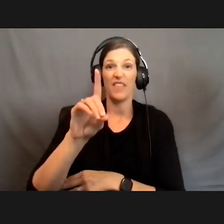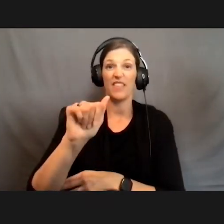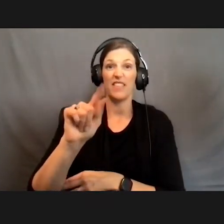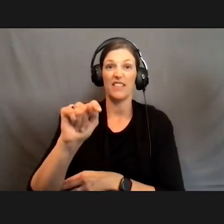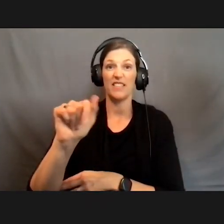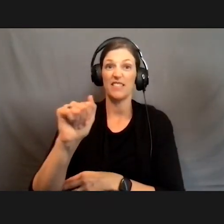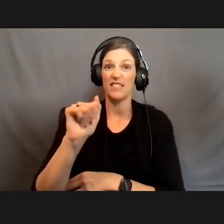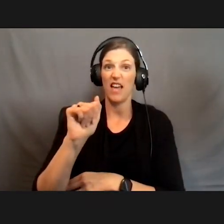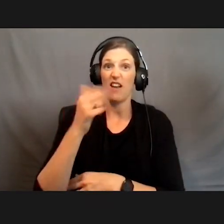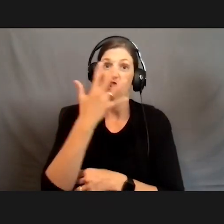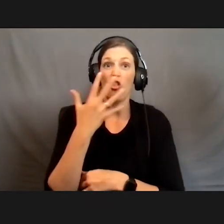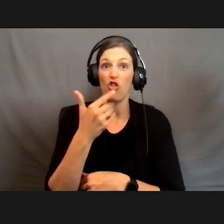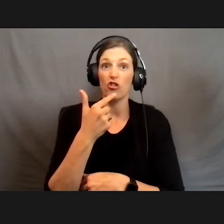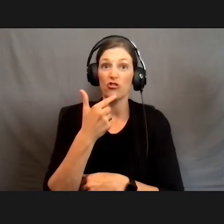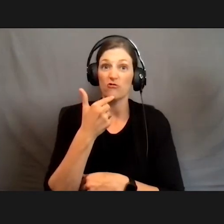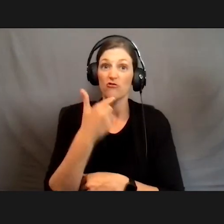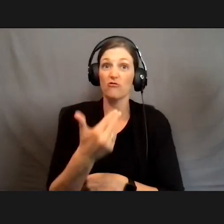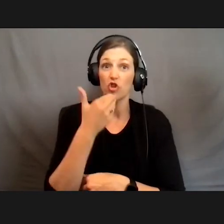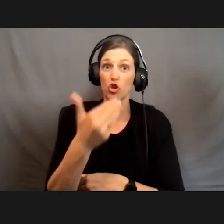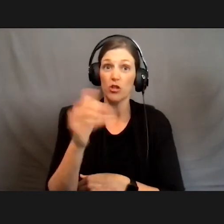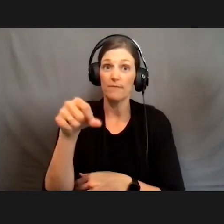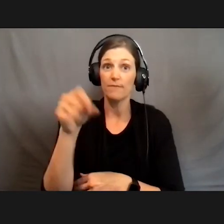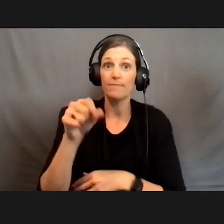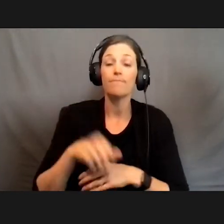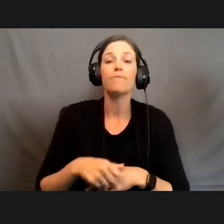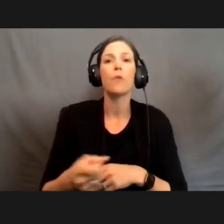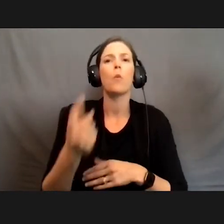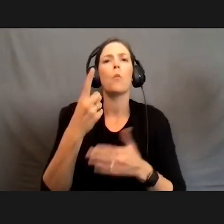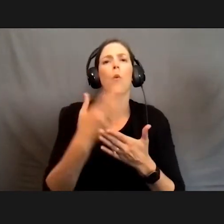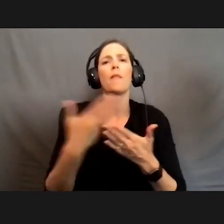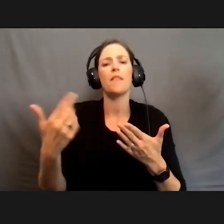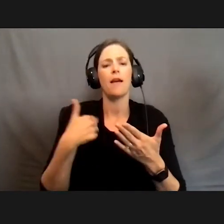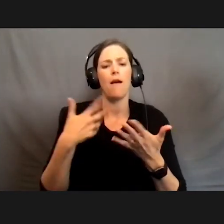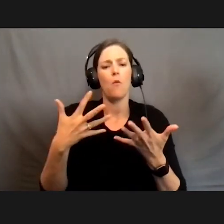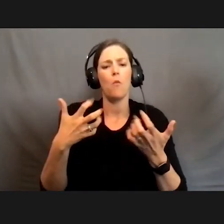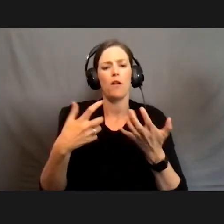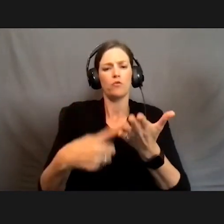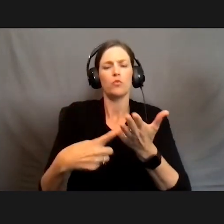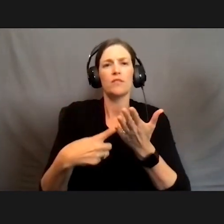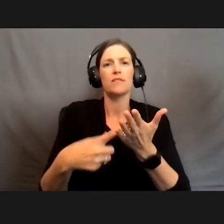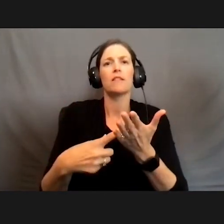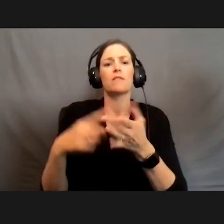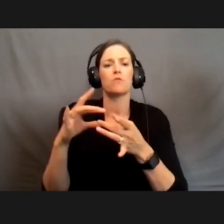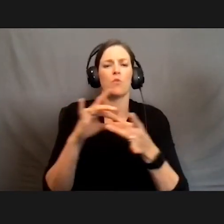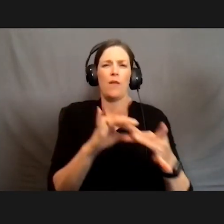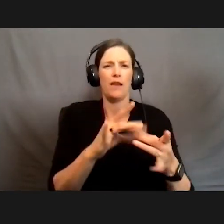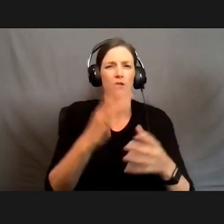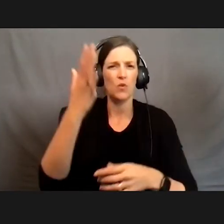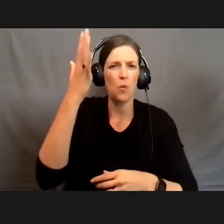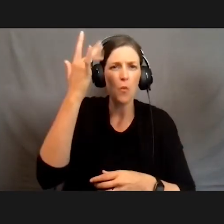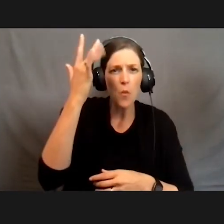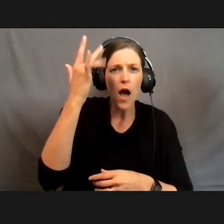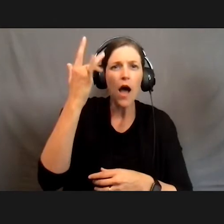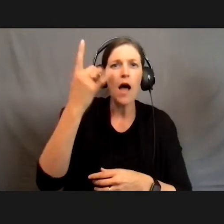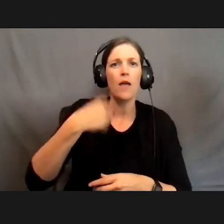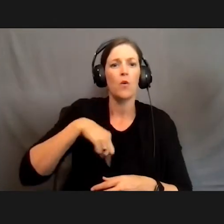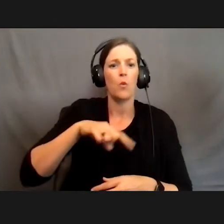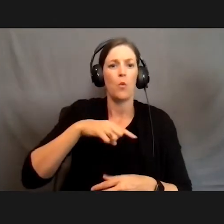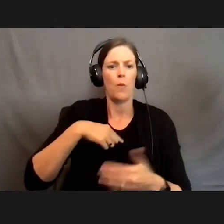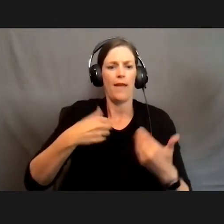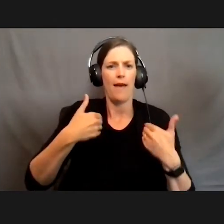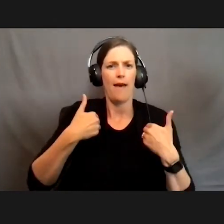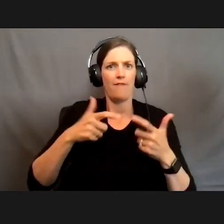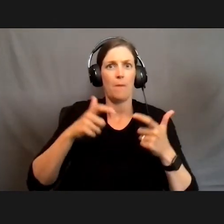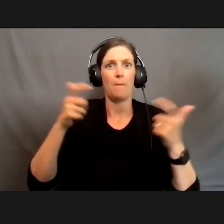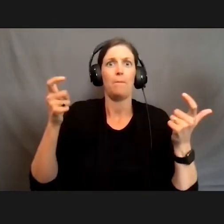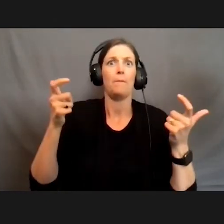And one of the things that I wanted to kind of talk about in terms of why we are getting such student engagement